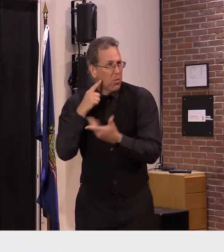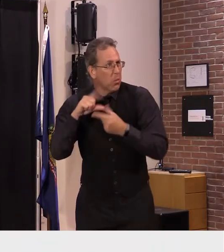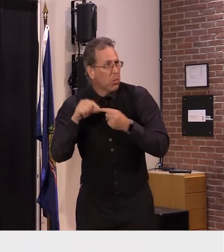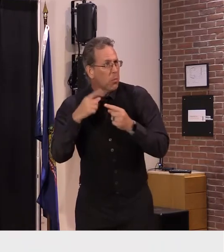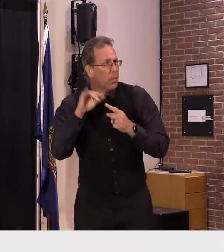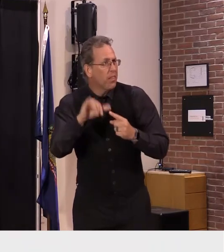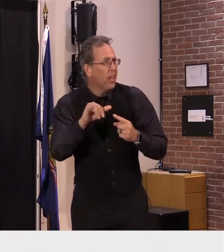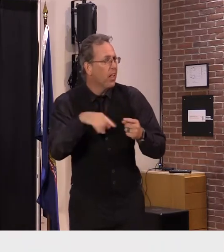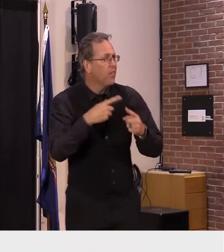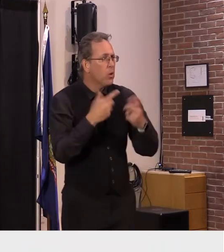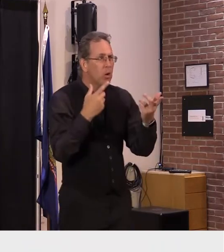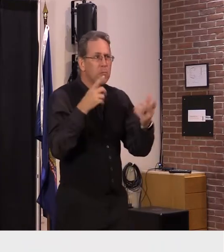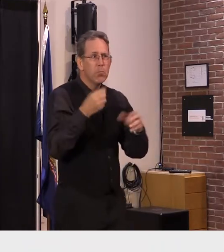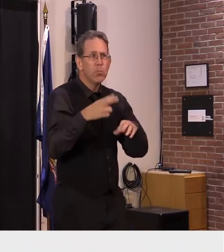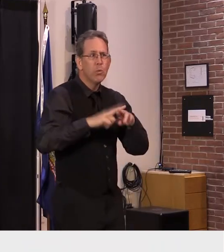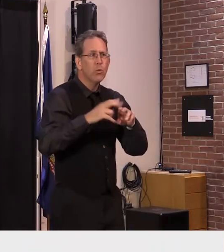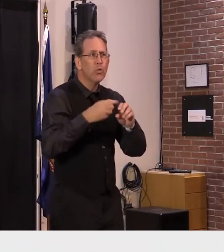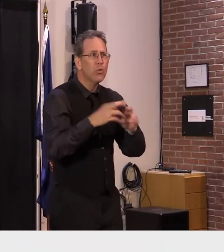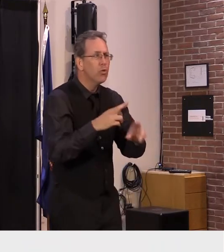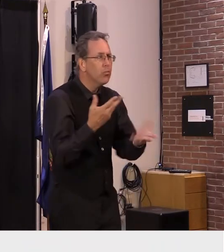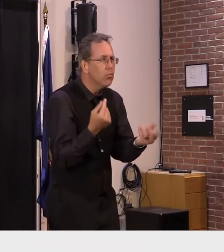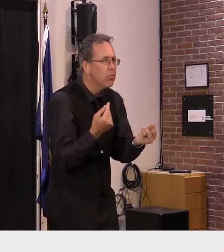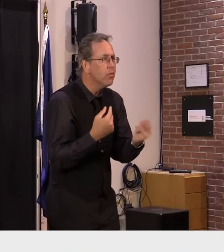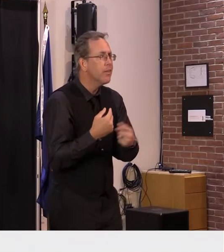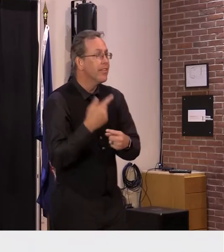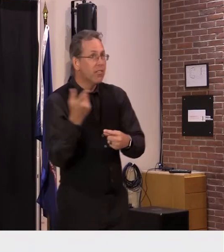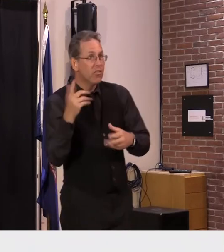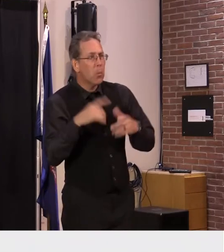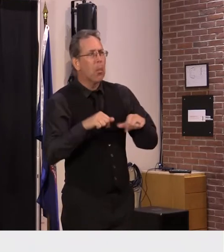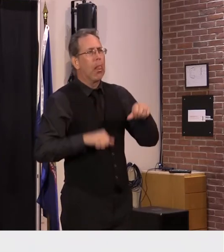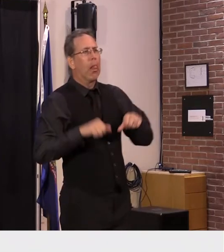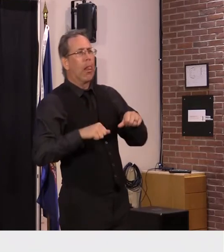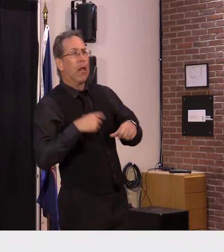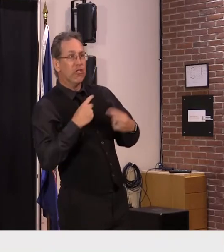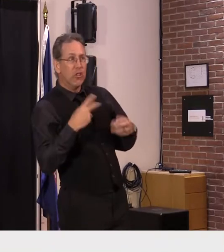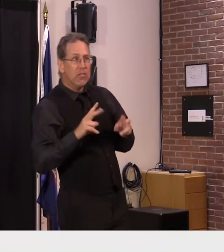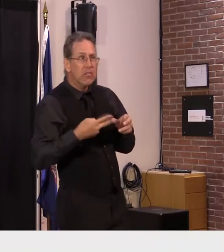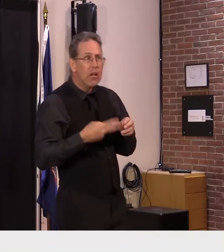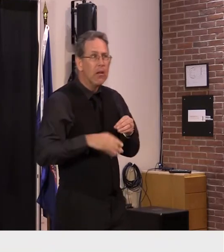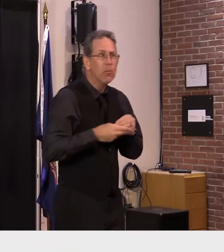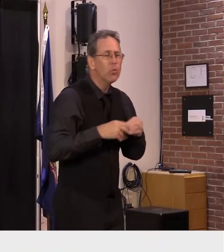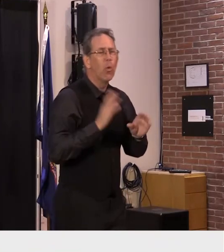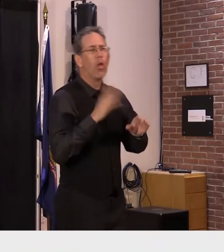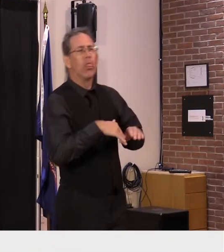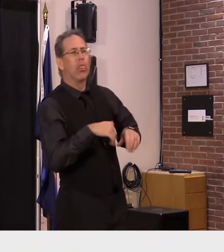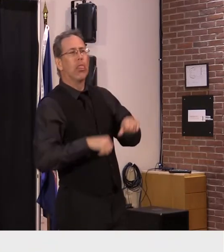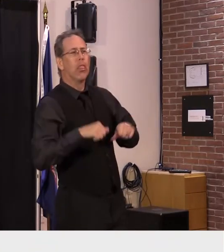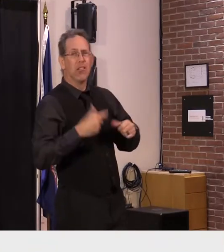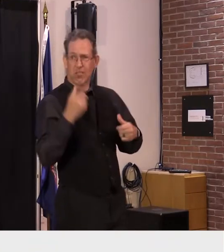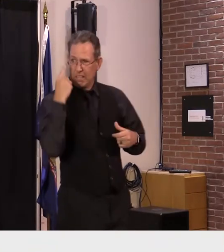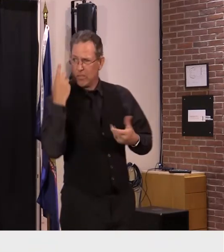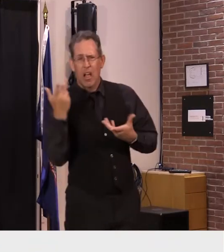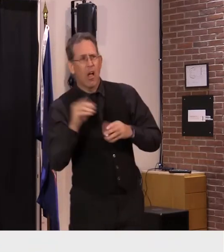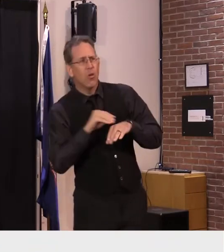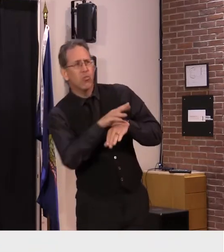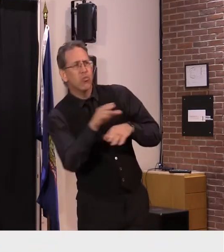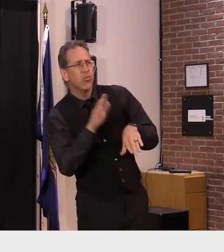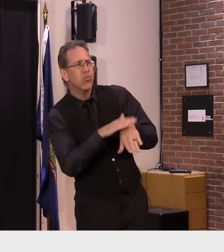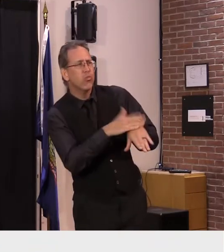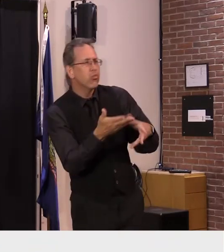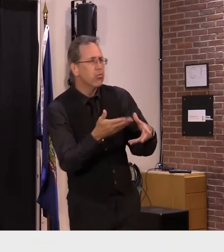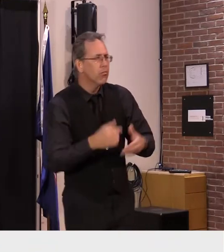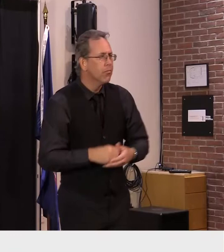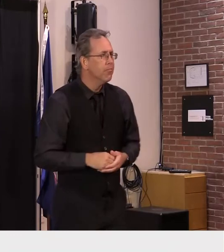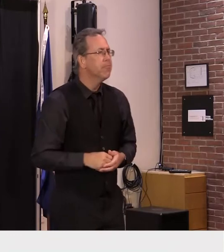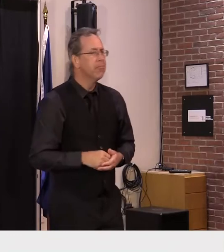might have been like on the fence or been procrastinating on getting that second booster shot yeah thanks very much